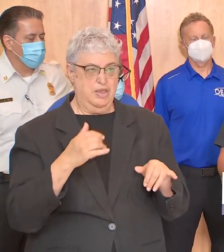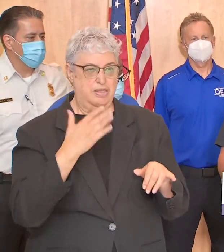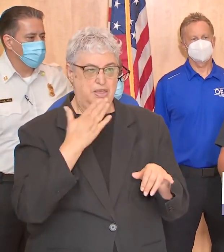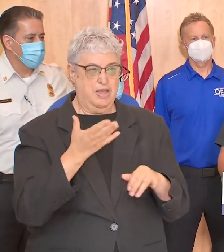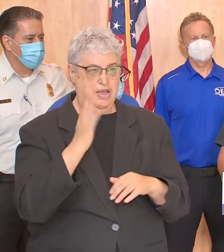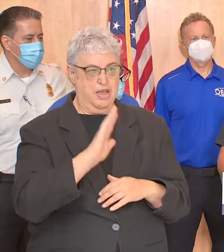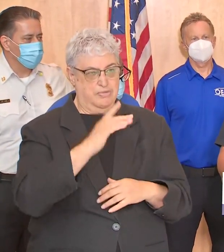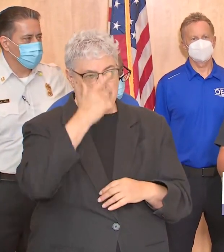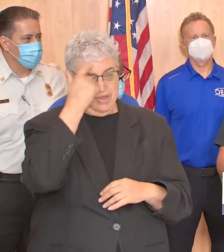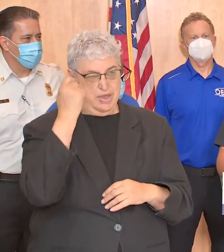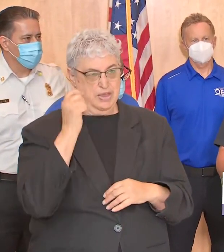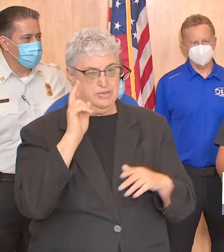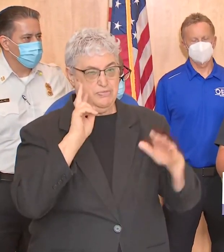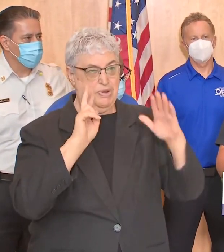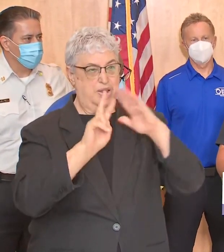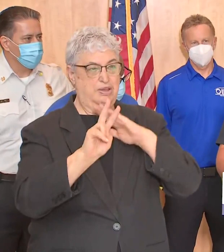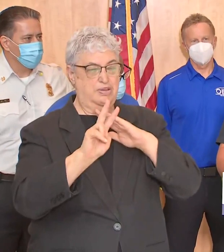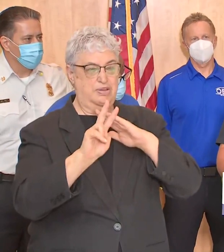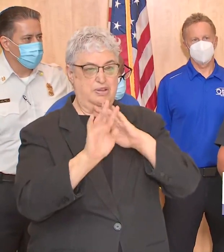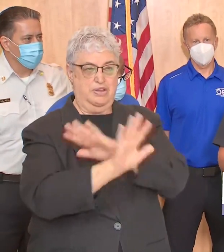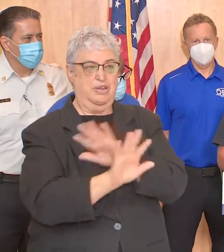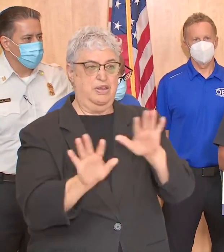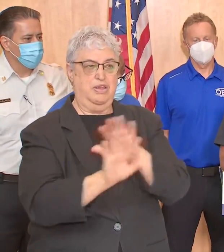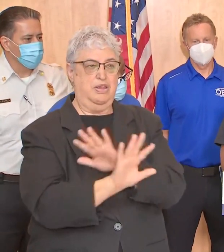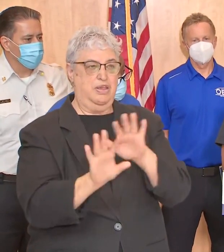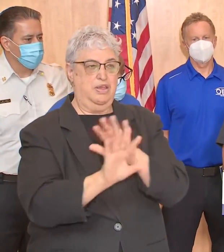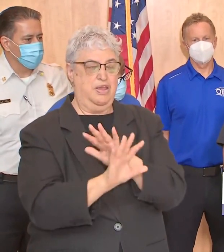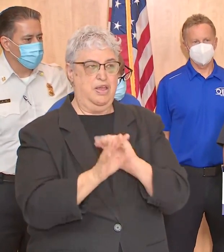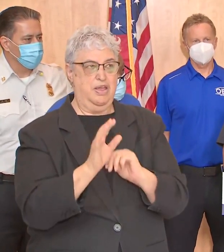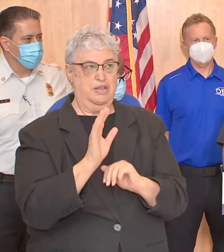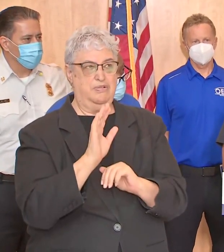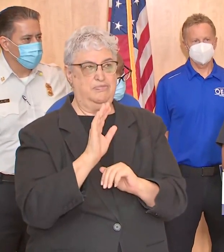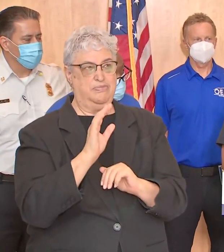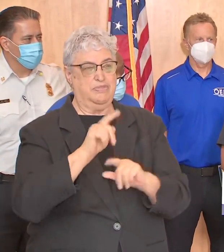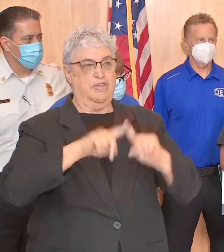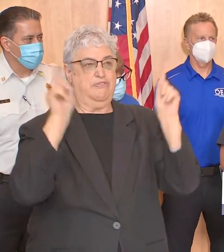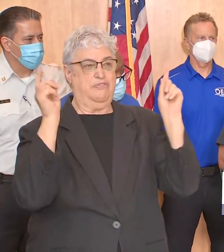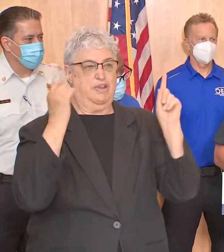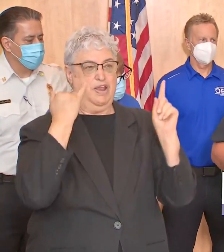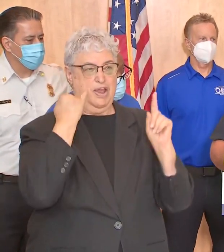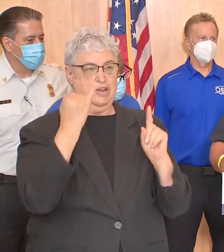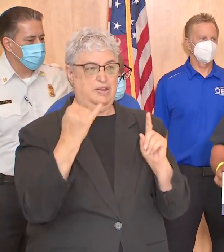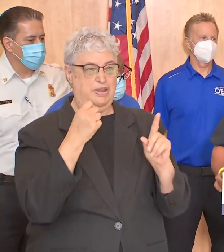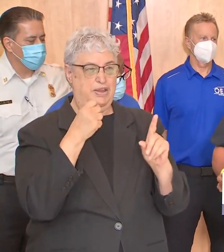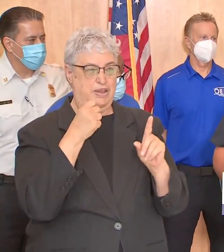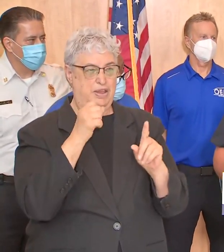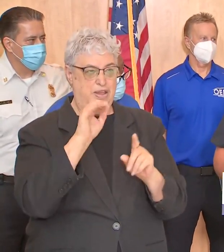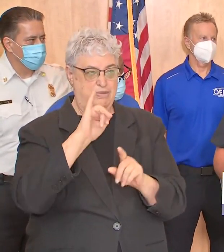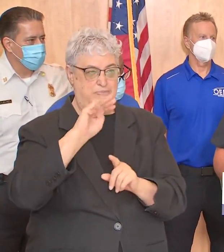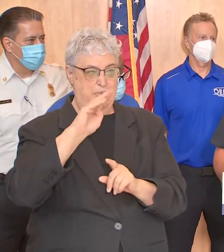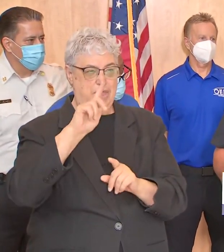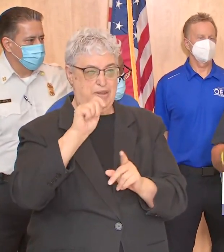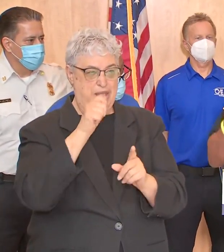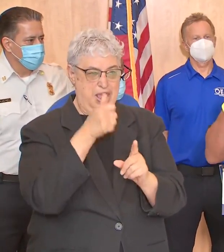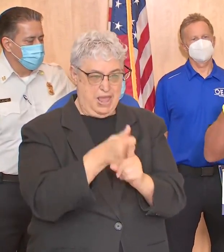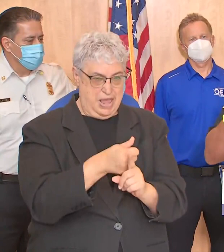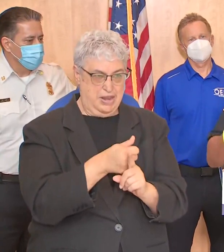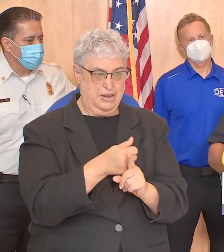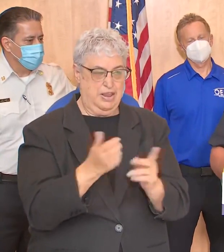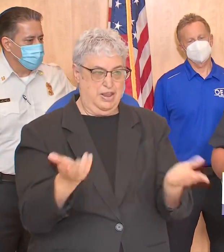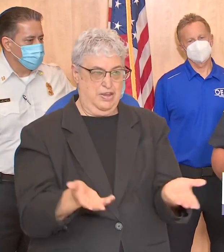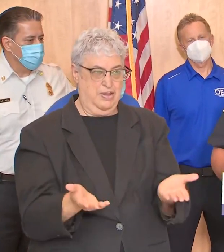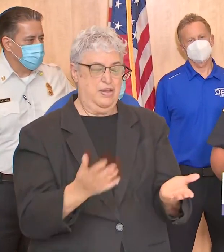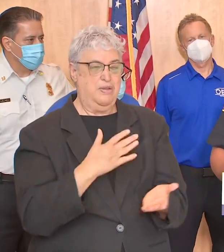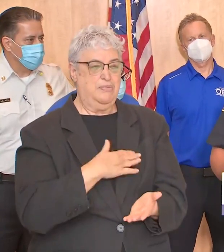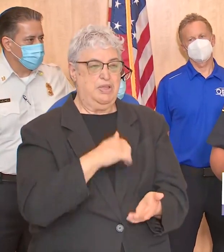we did because the prediction ended up mother nature had different ideas and we ended up with uh getting hit hard by a melda so we're ready and please